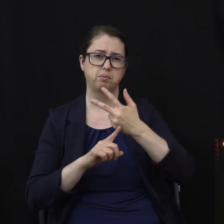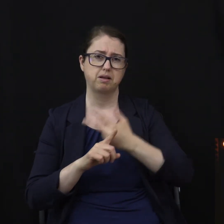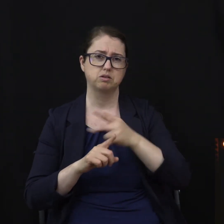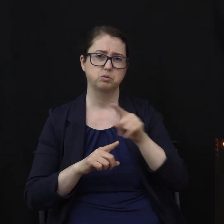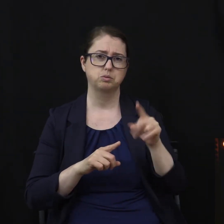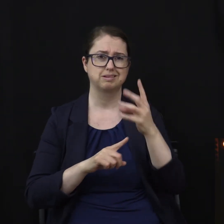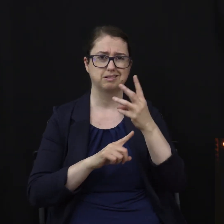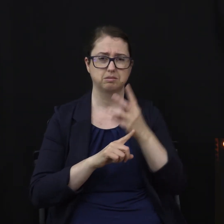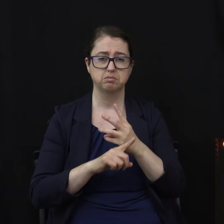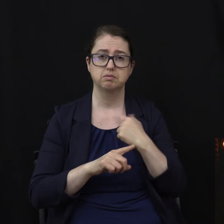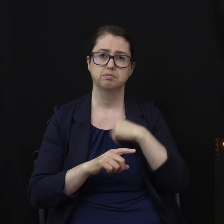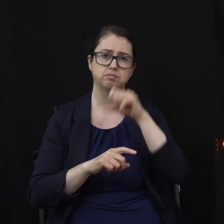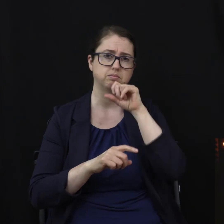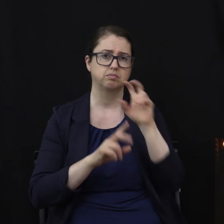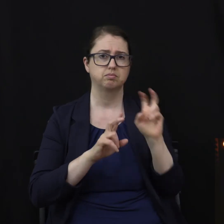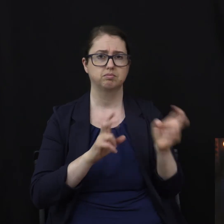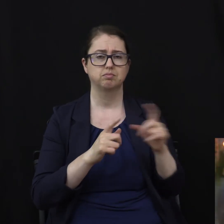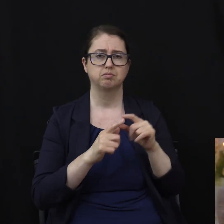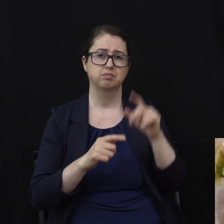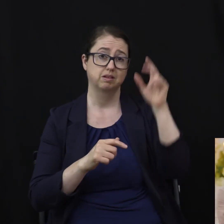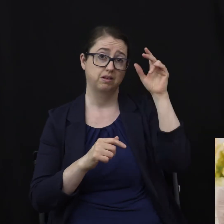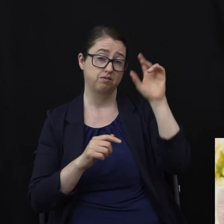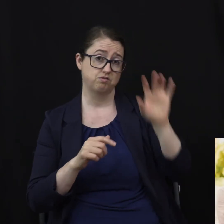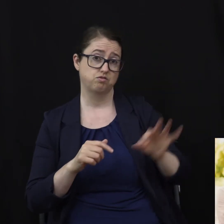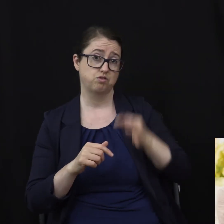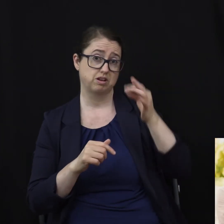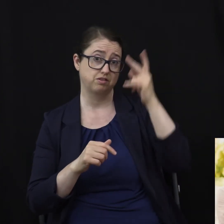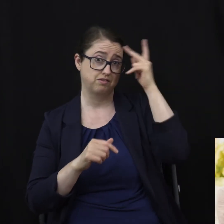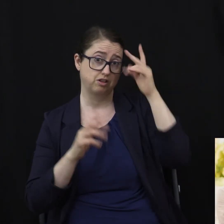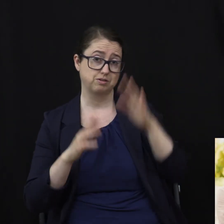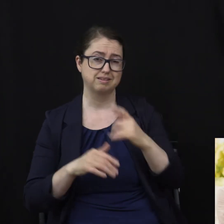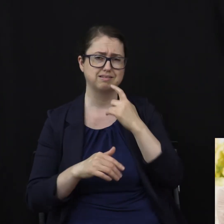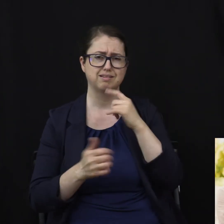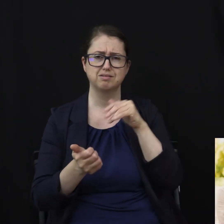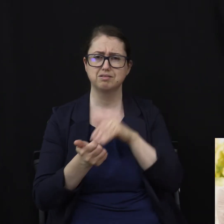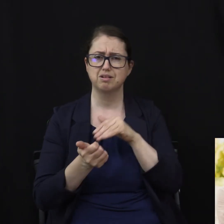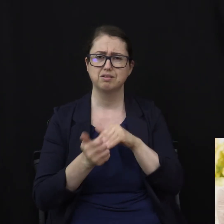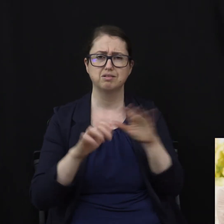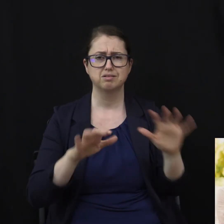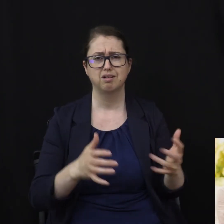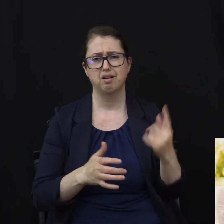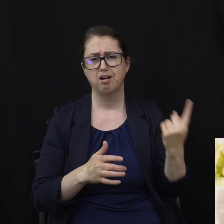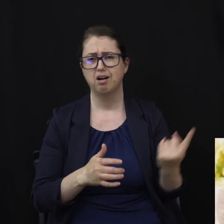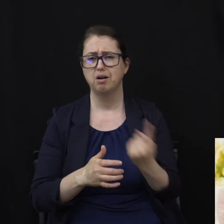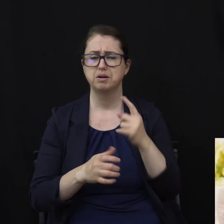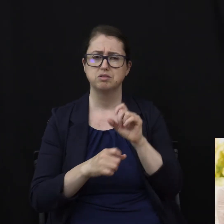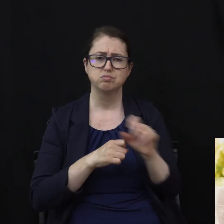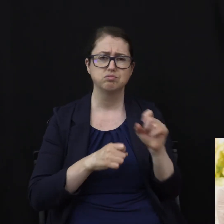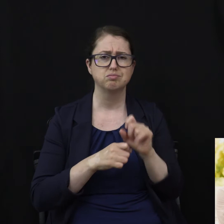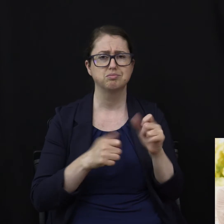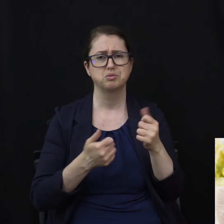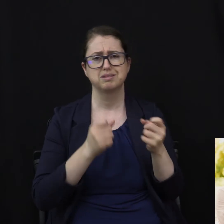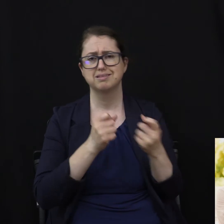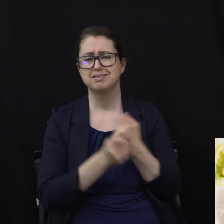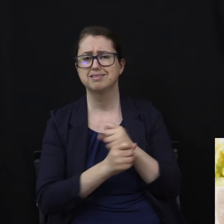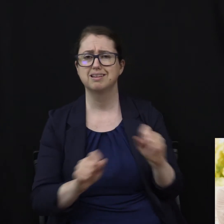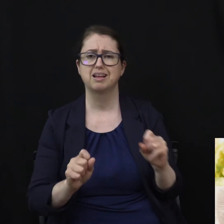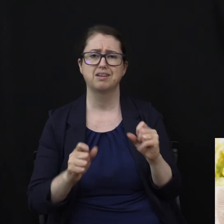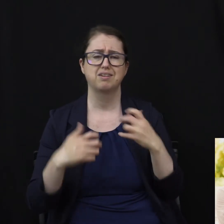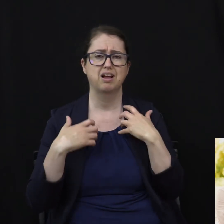quote from the French philosopher. He says, doctors are always working to preserve our health and cooks to destroy it,